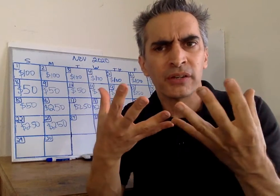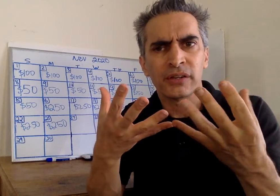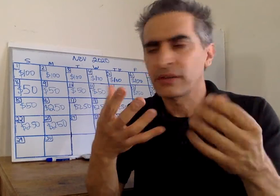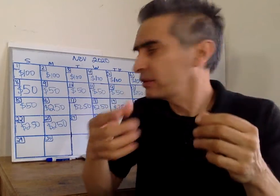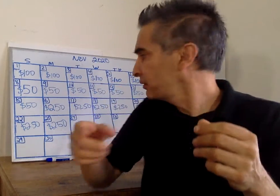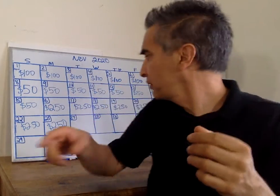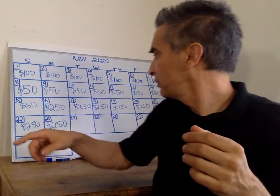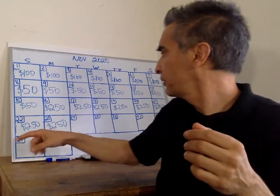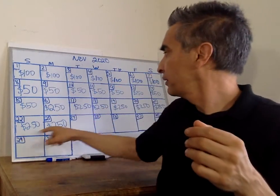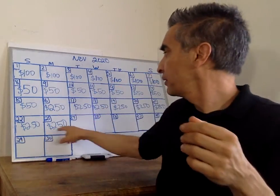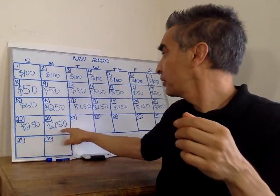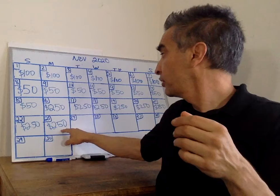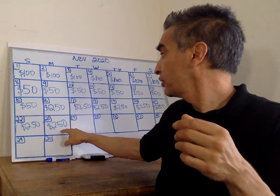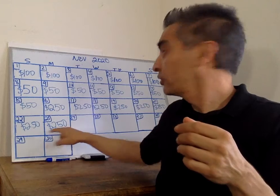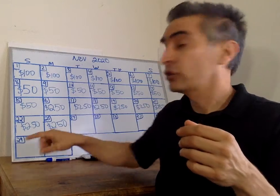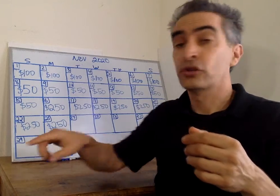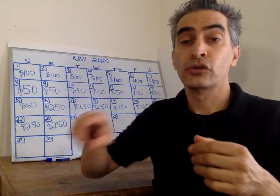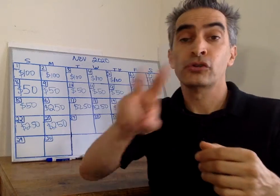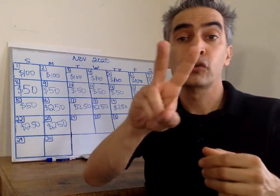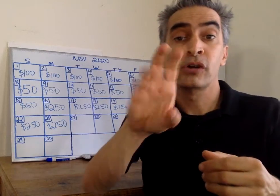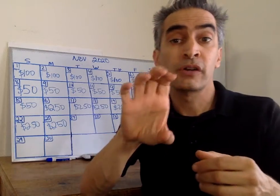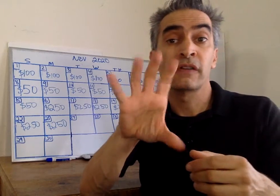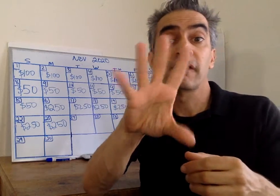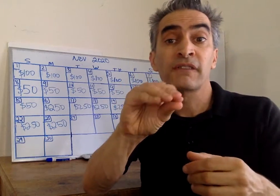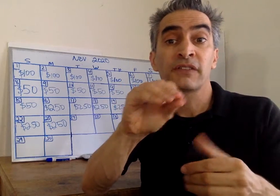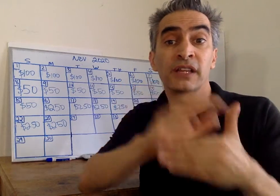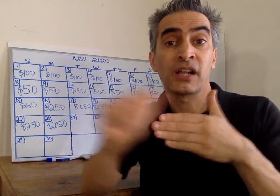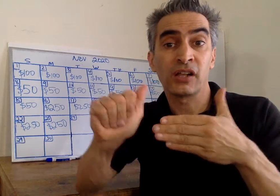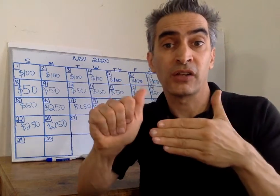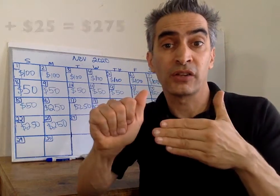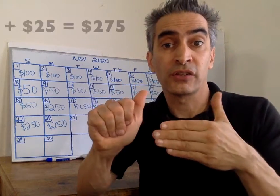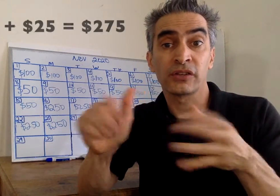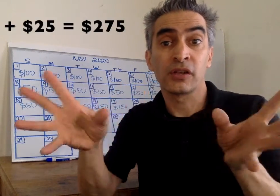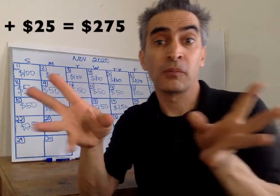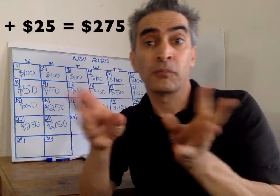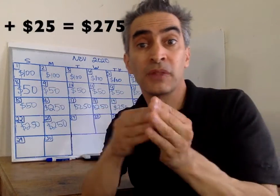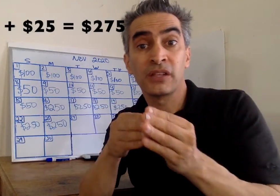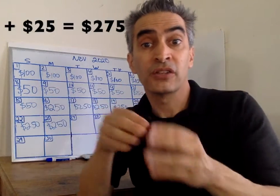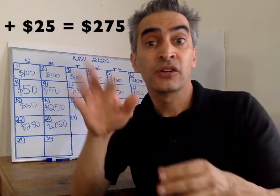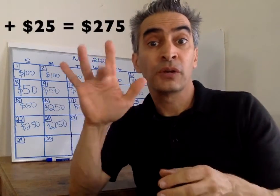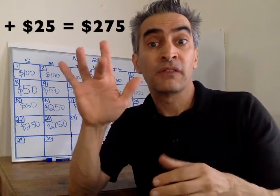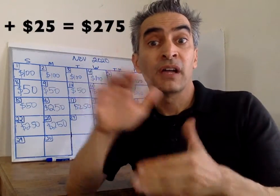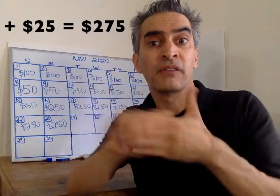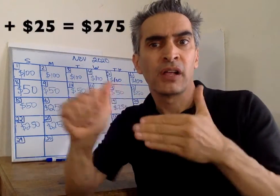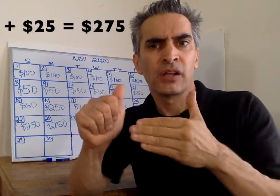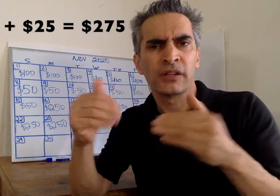debt becomes $250 plus $25,